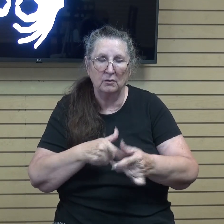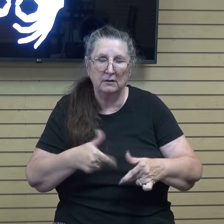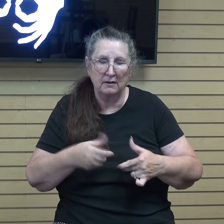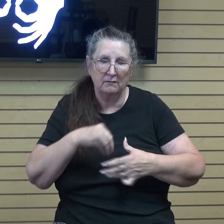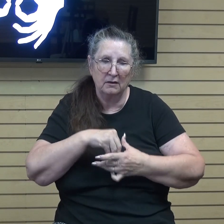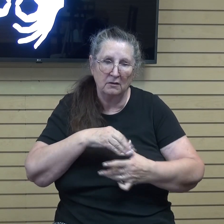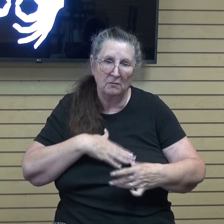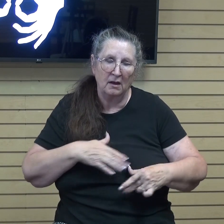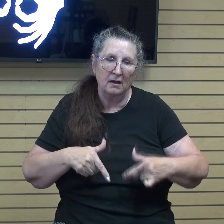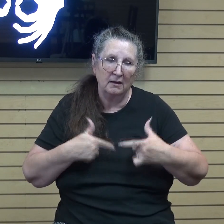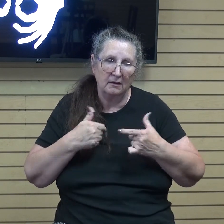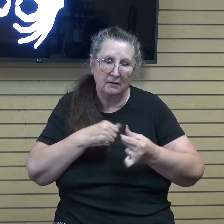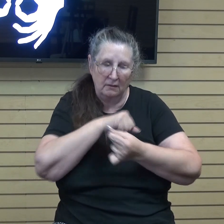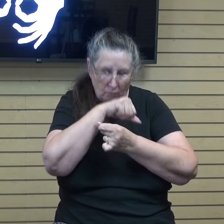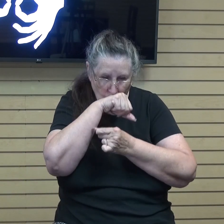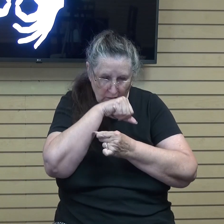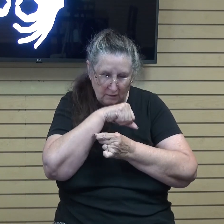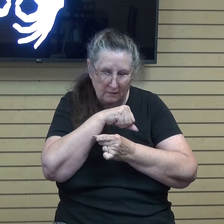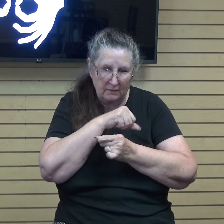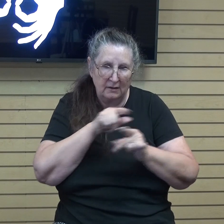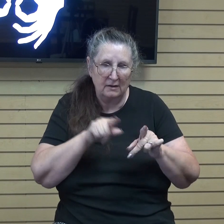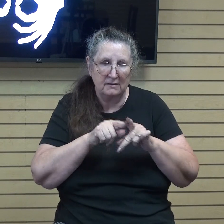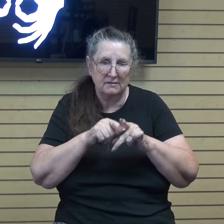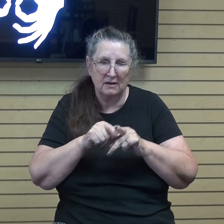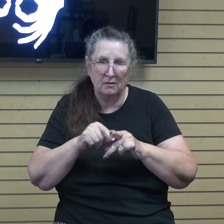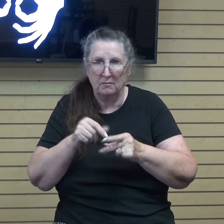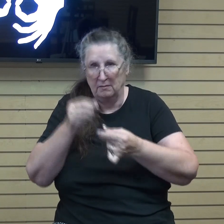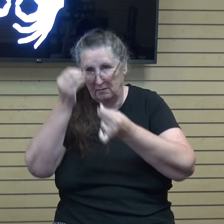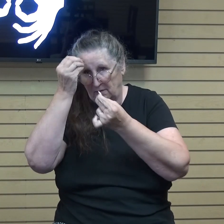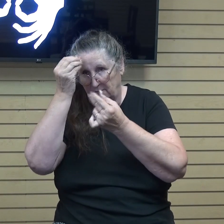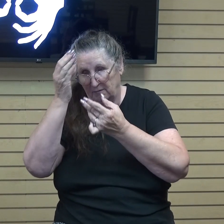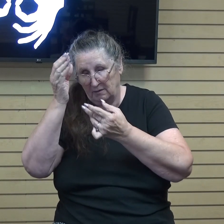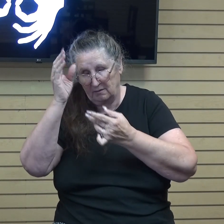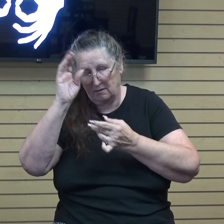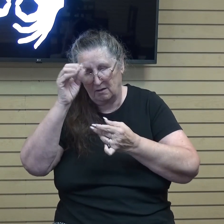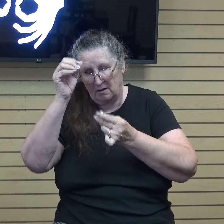just as I have kept my father's commandment and abide in his love.